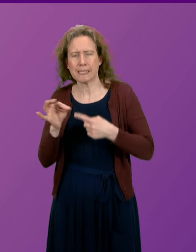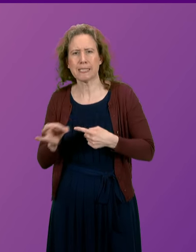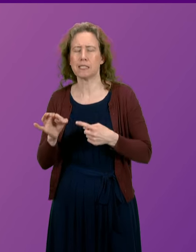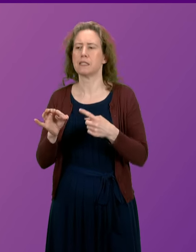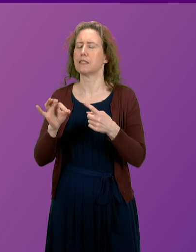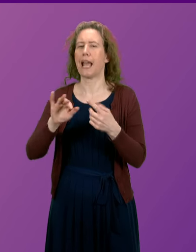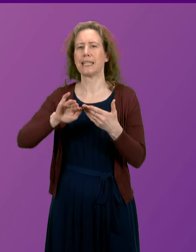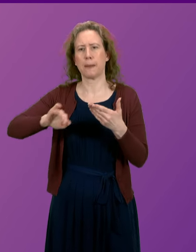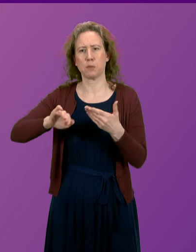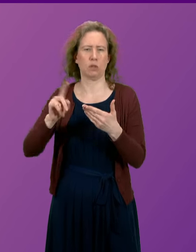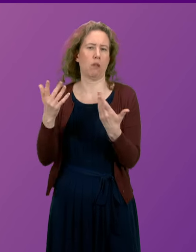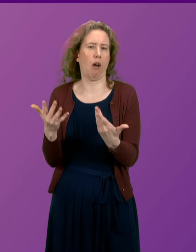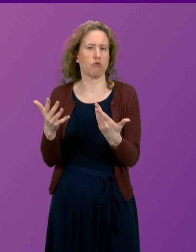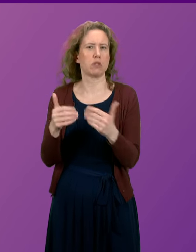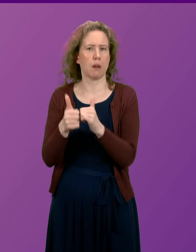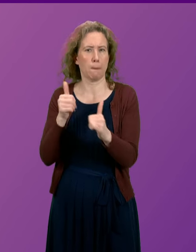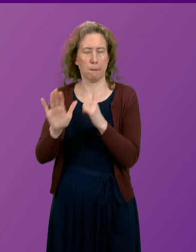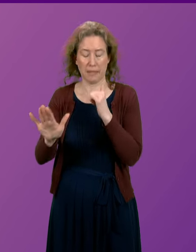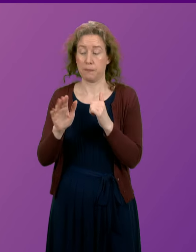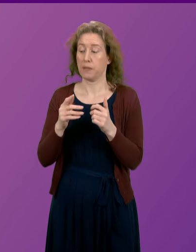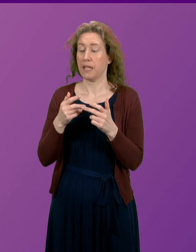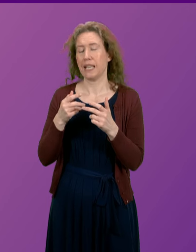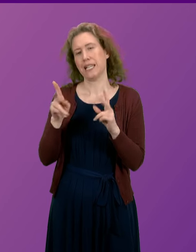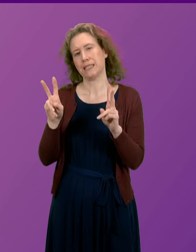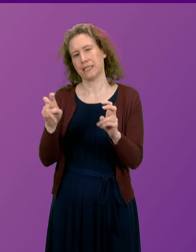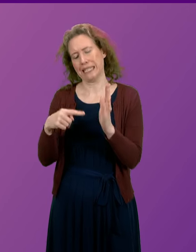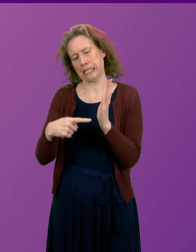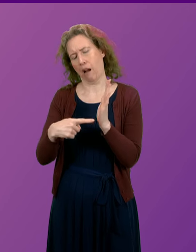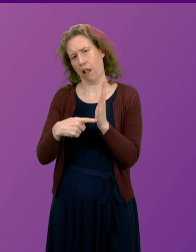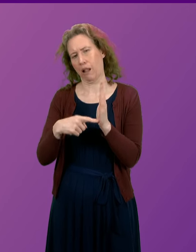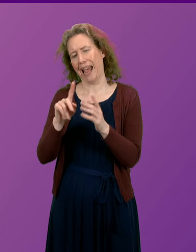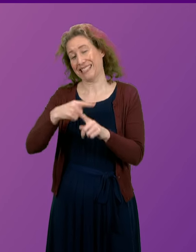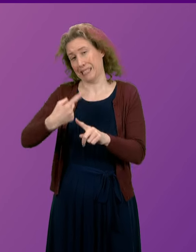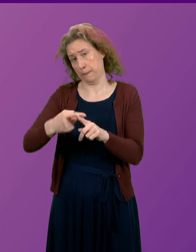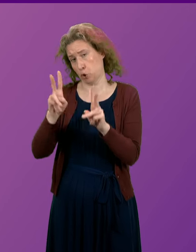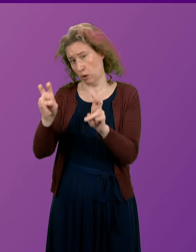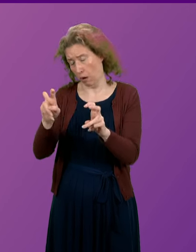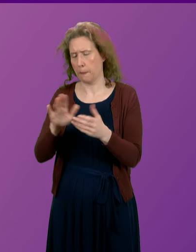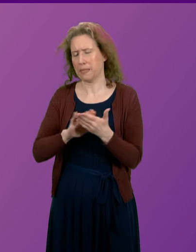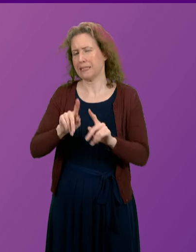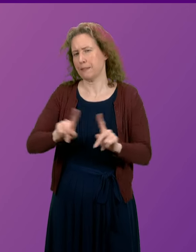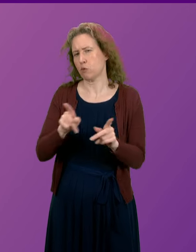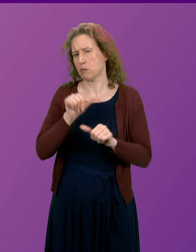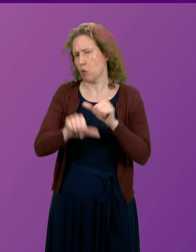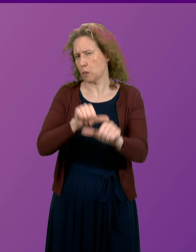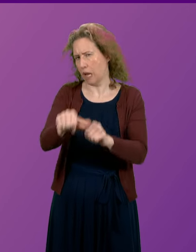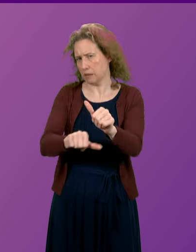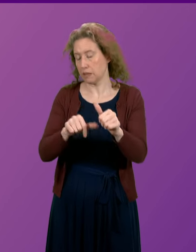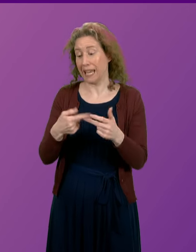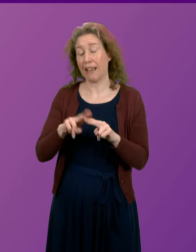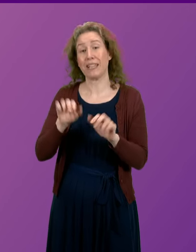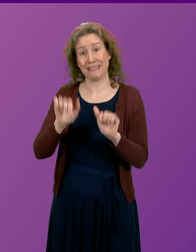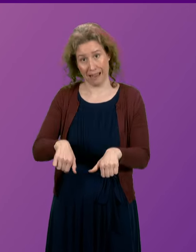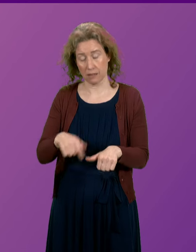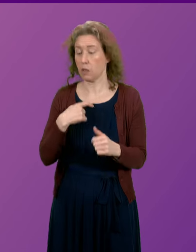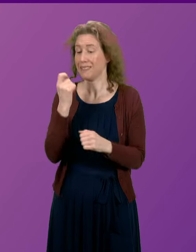Calmac Ferries Limited. If an award via Tekal exemption is confirmed to be the procurement route for the next service provision, a tender